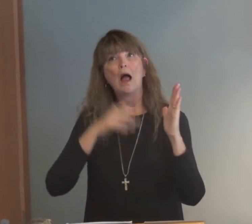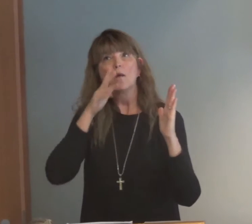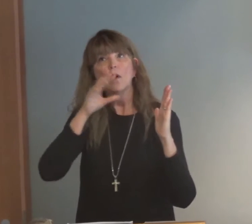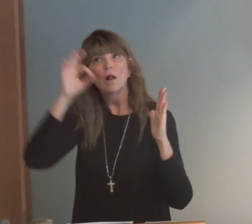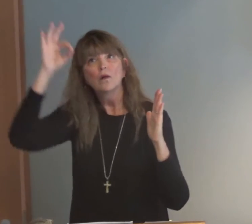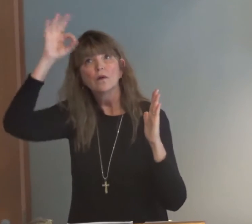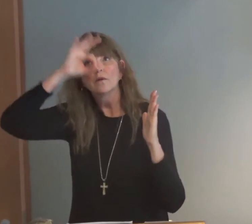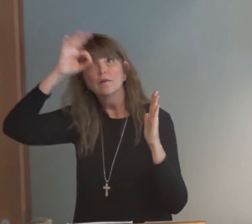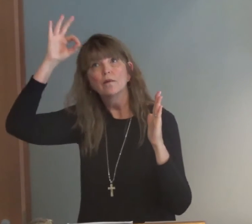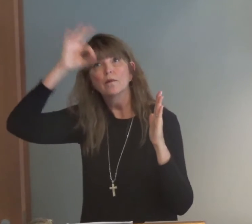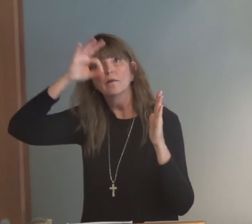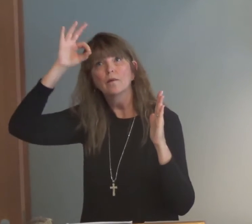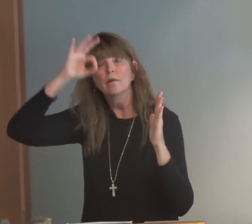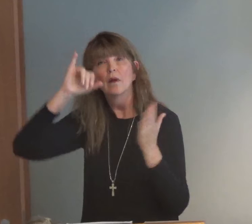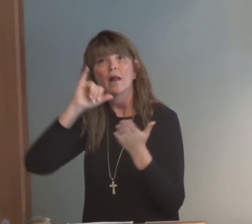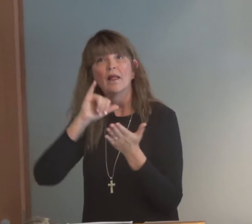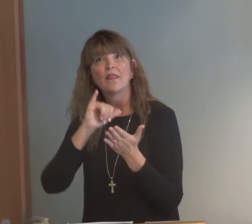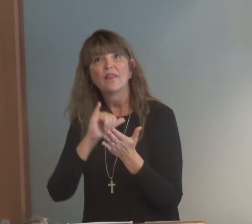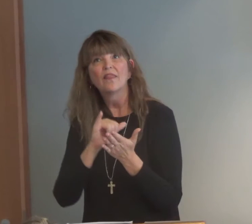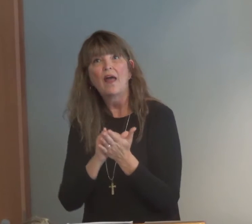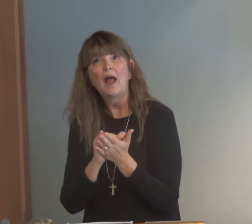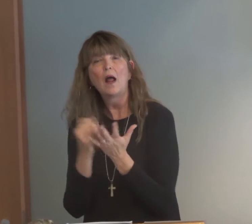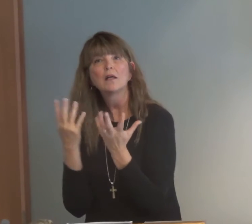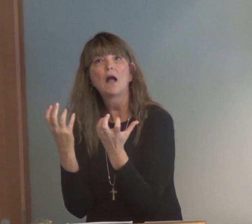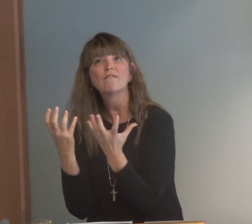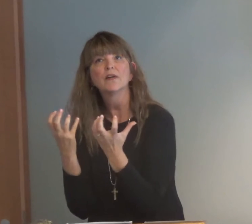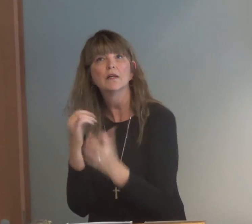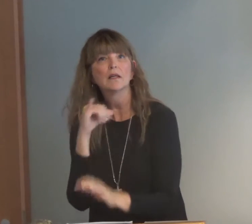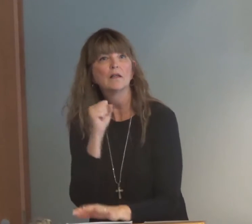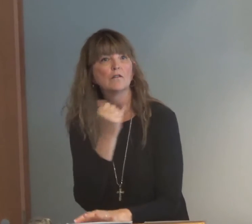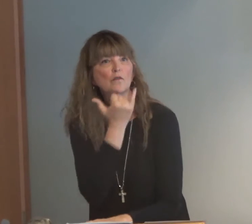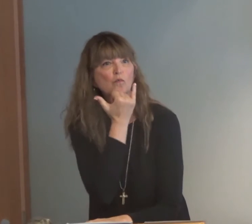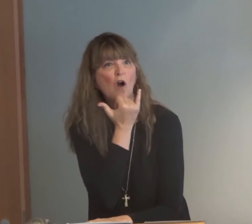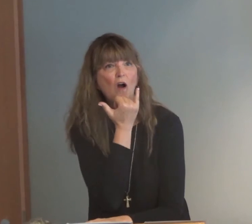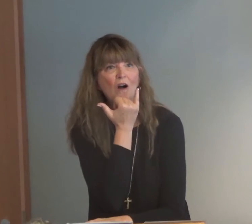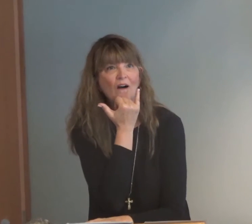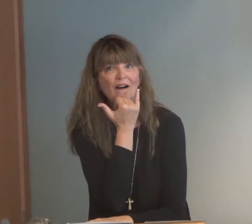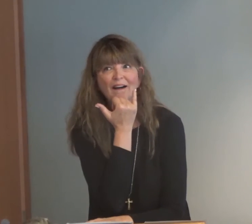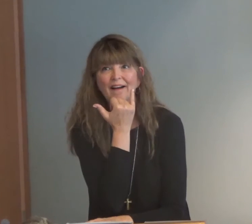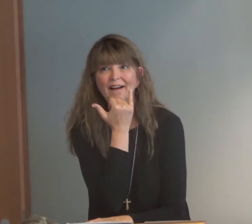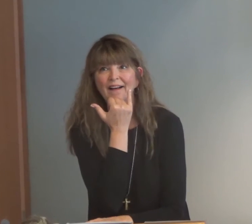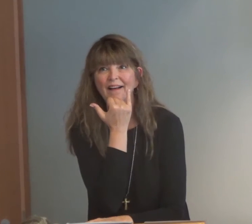I would not know that coveting is wrong.